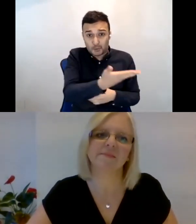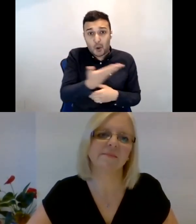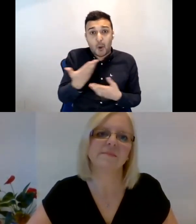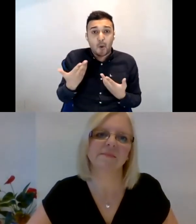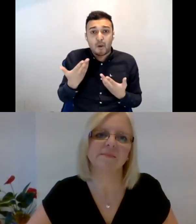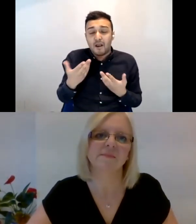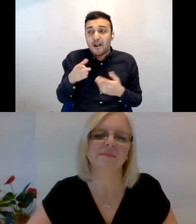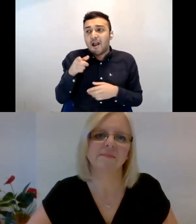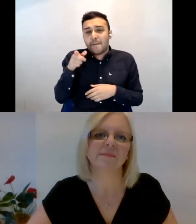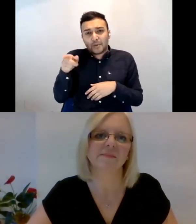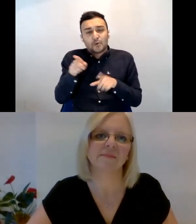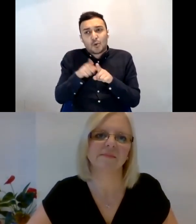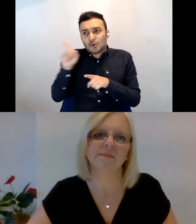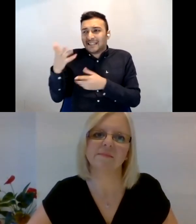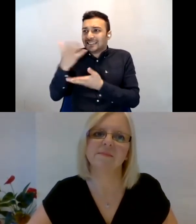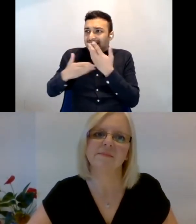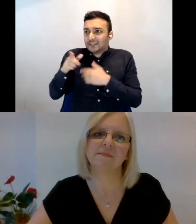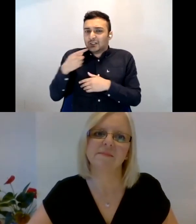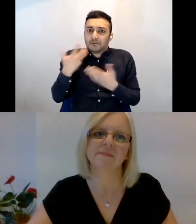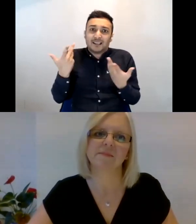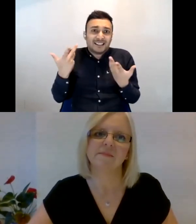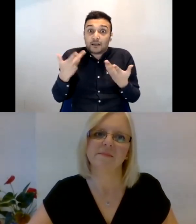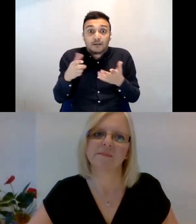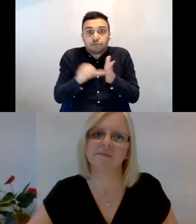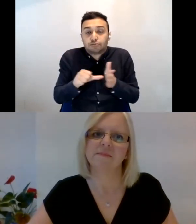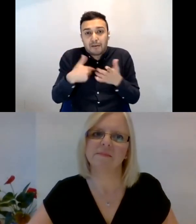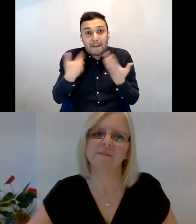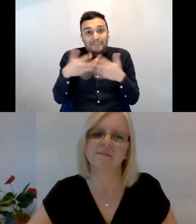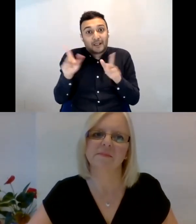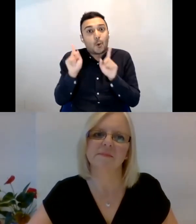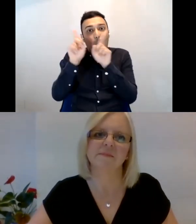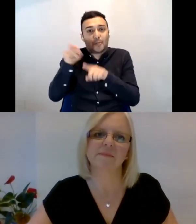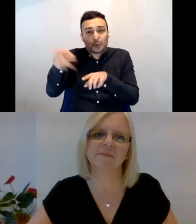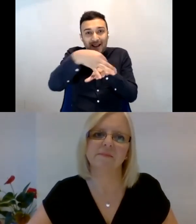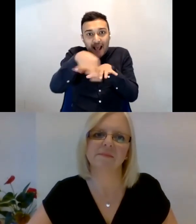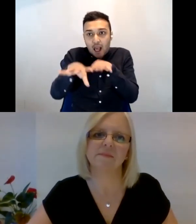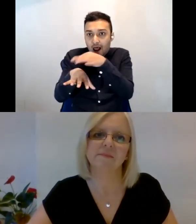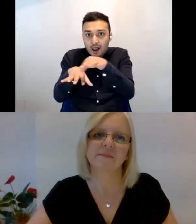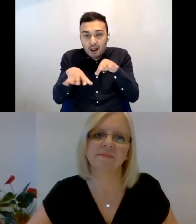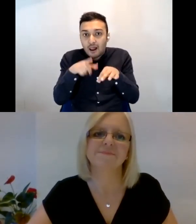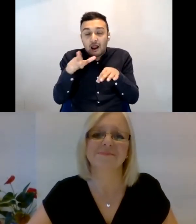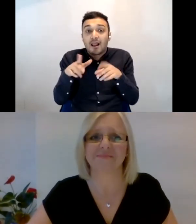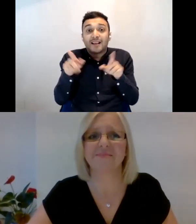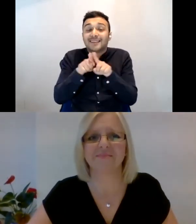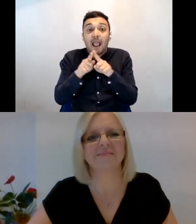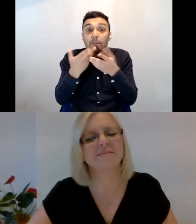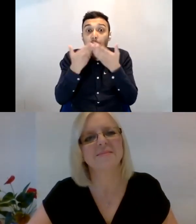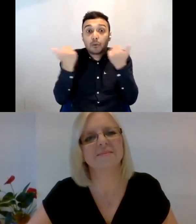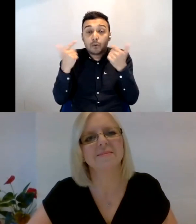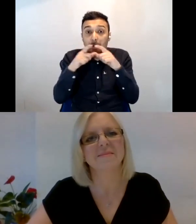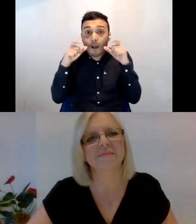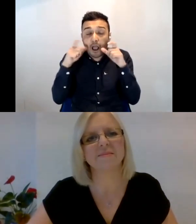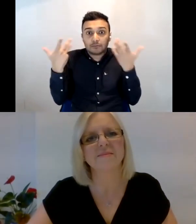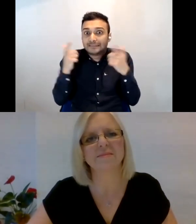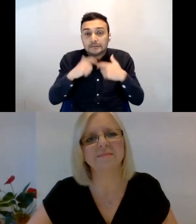explained that, you know, it's hard anyways. I went to a nail salon with her and even without the mask, um, she showed me how hard it was to